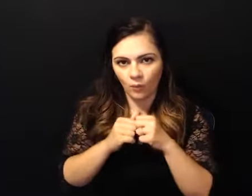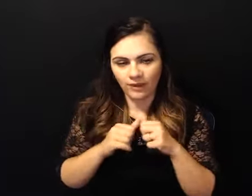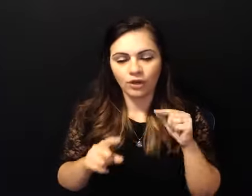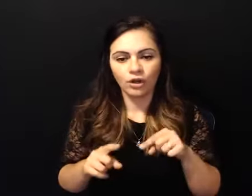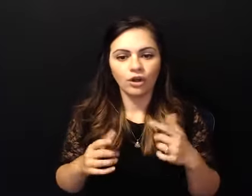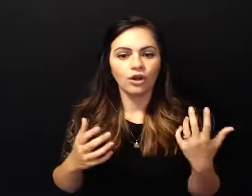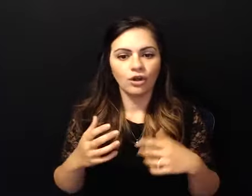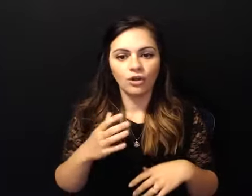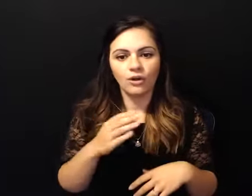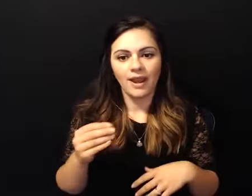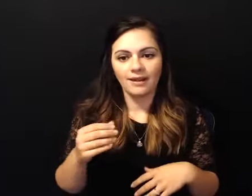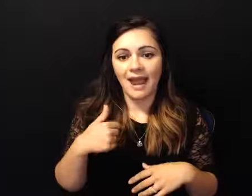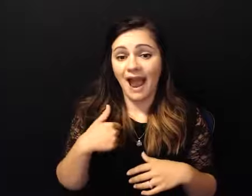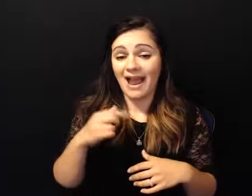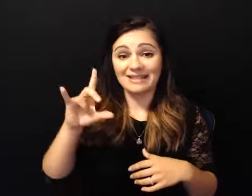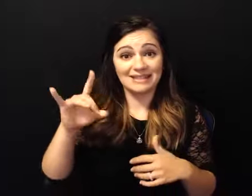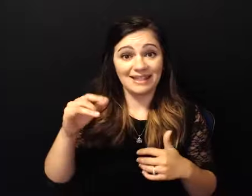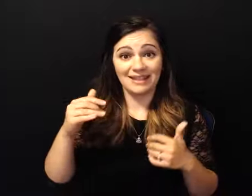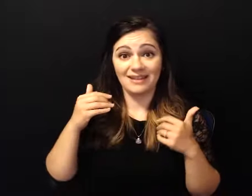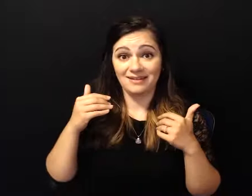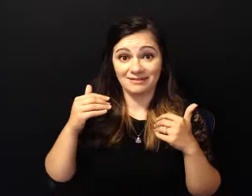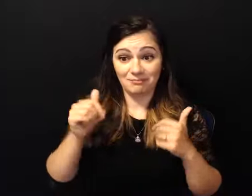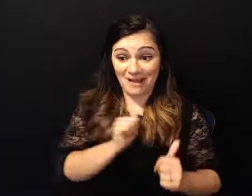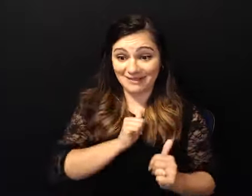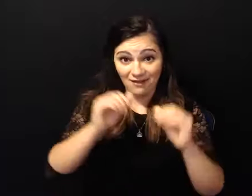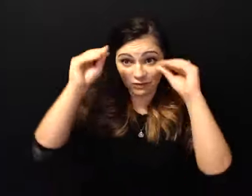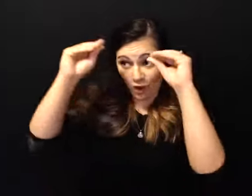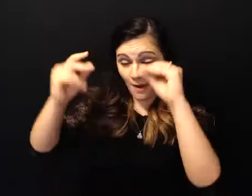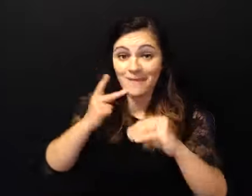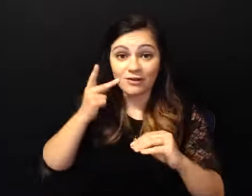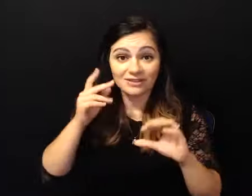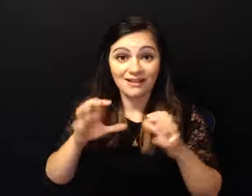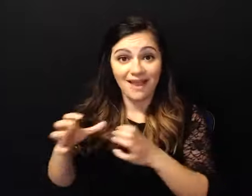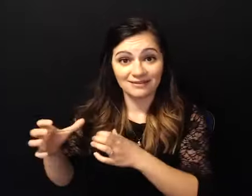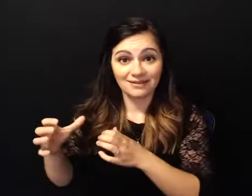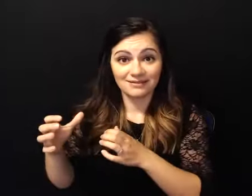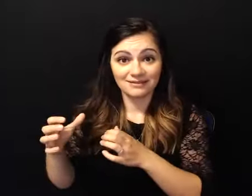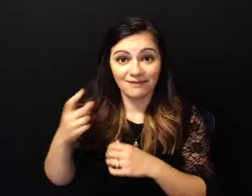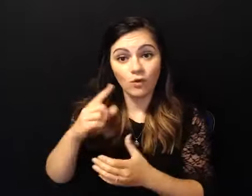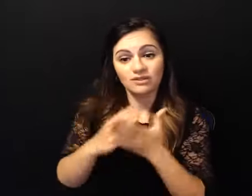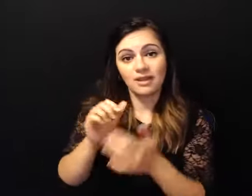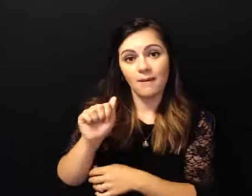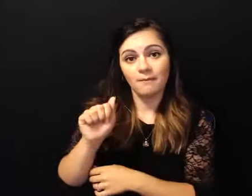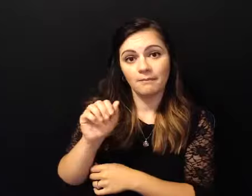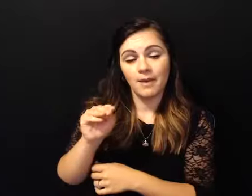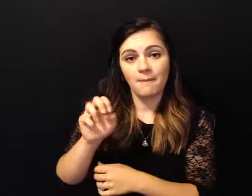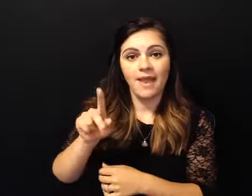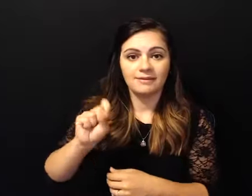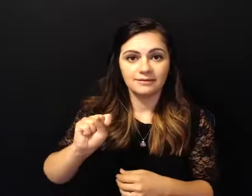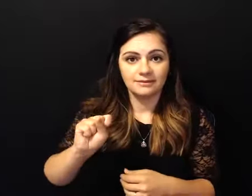away for free for a long time for some amends that i couldn't make um some financial amends i'd made all my financial amends that i could